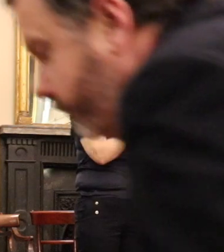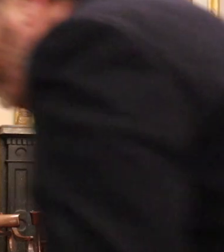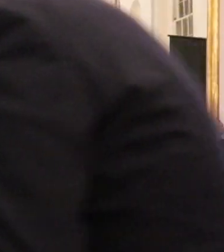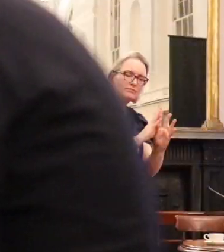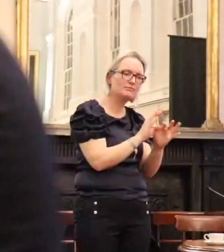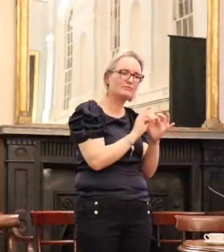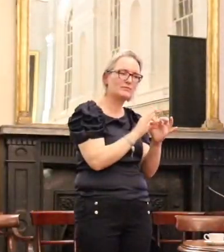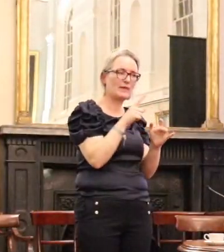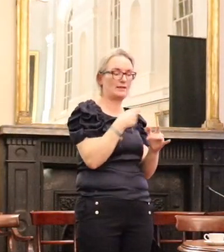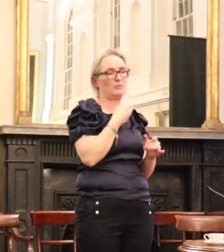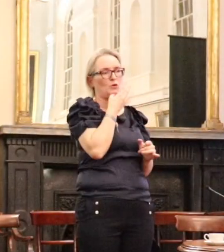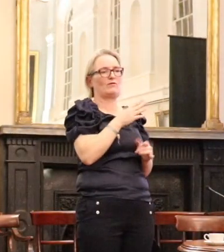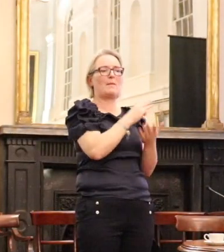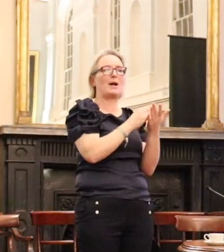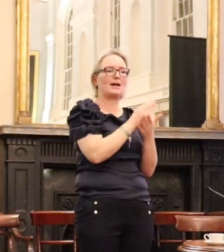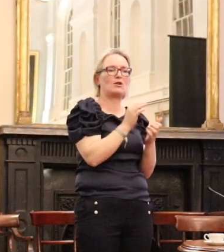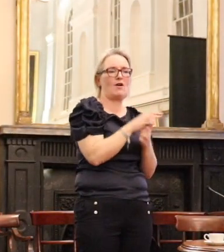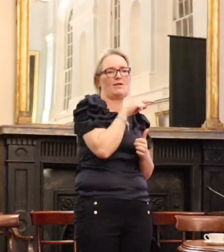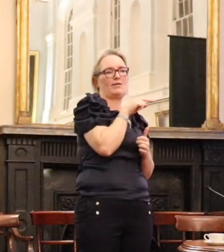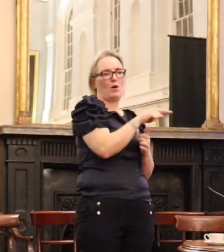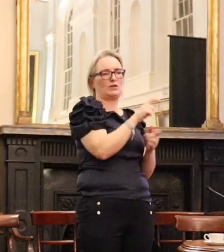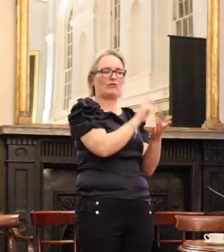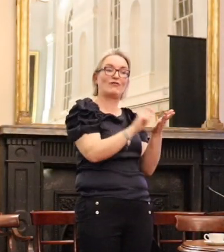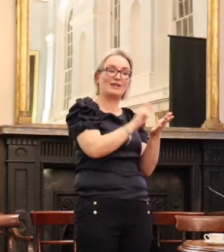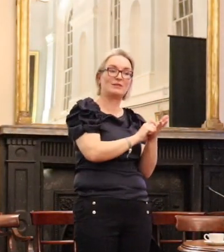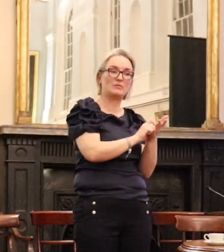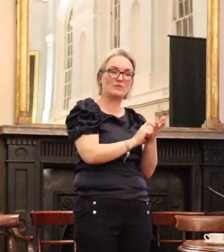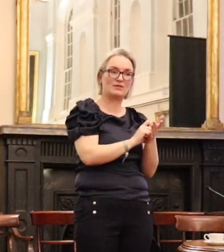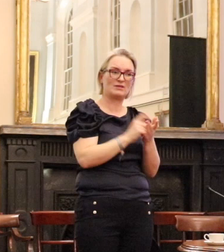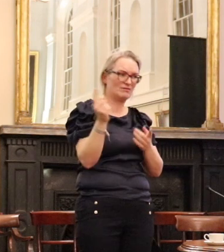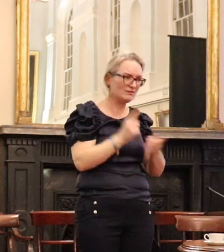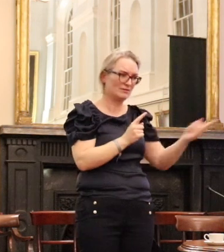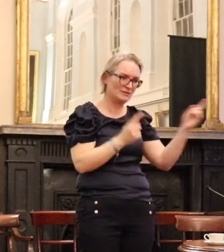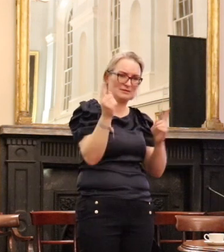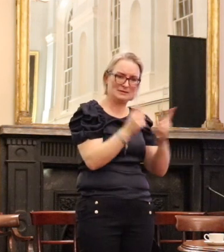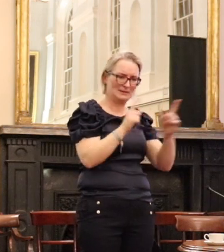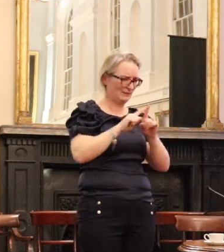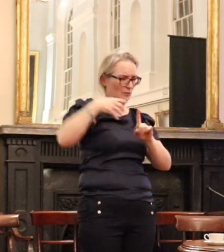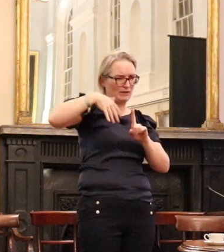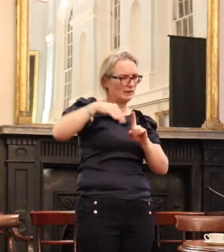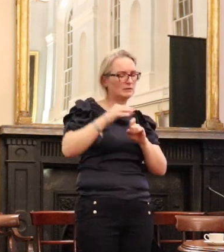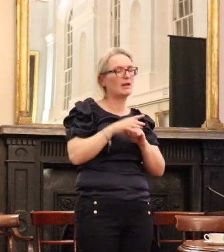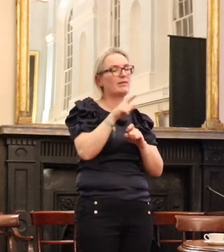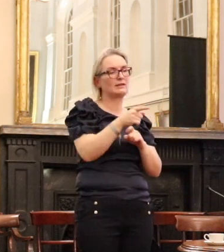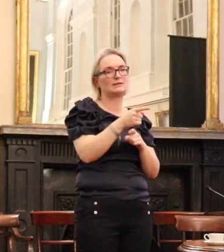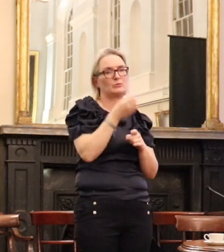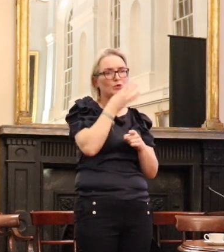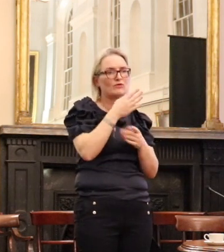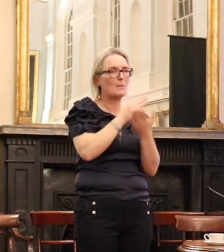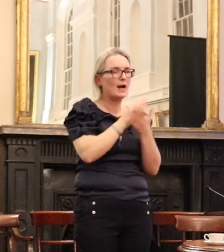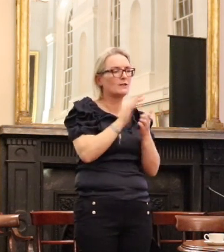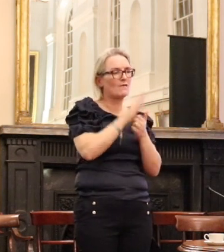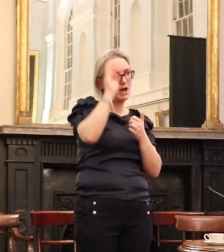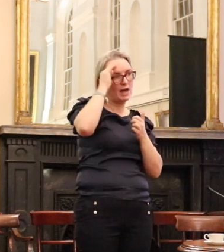campaign and that's a very unique thing about Ireland's experience of the constitutional referendum and we do